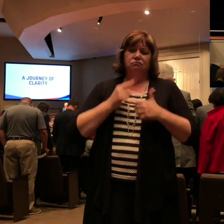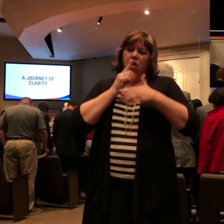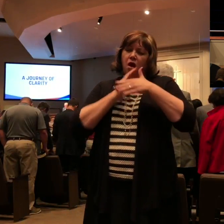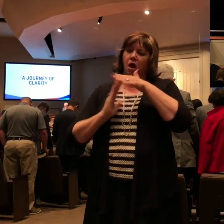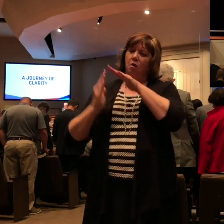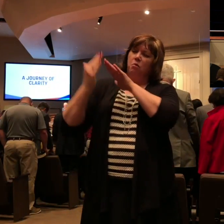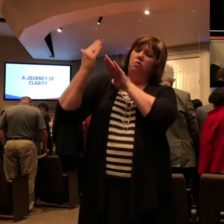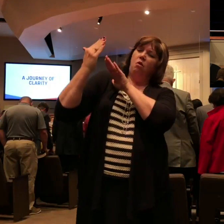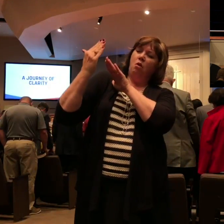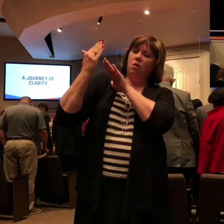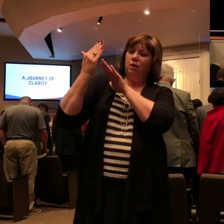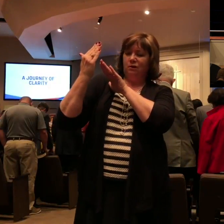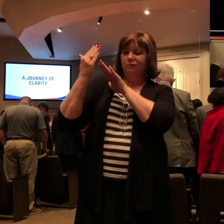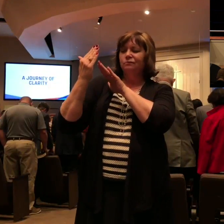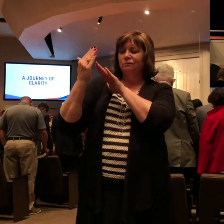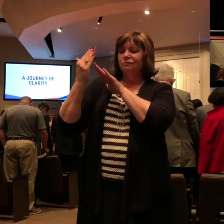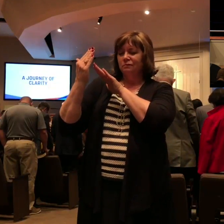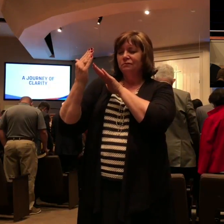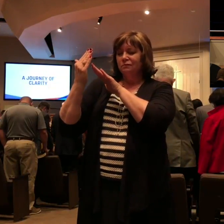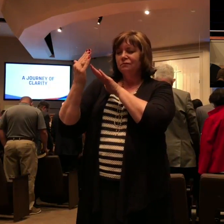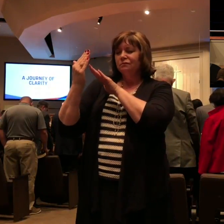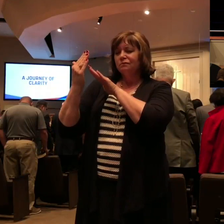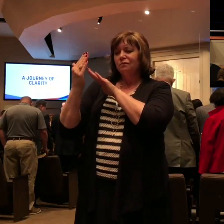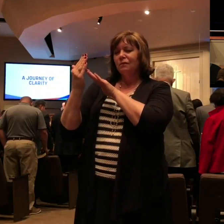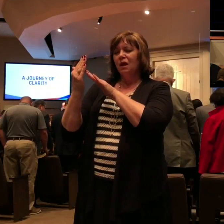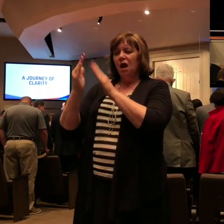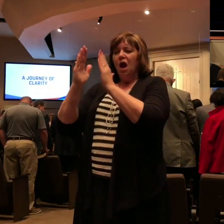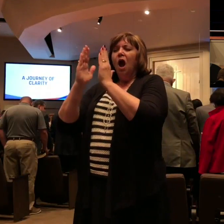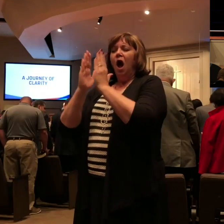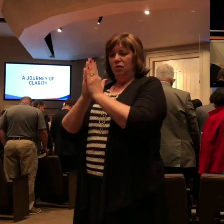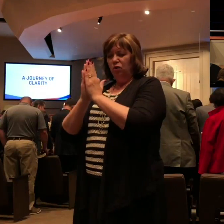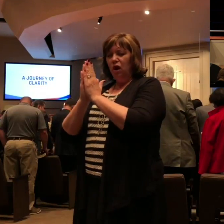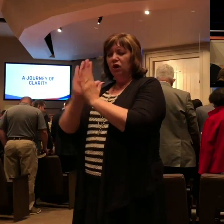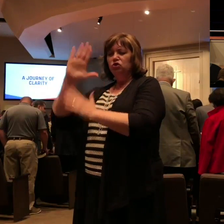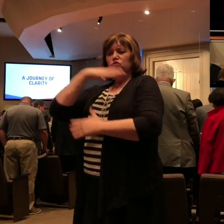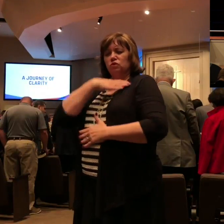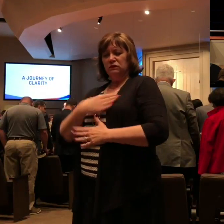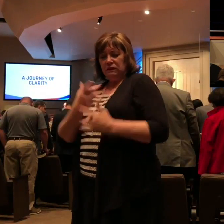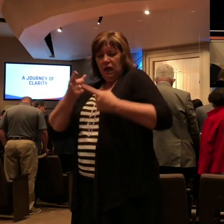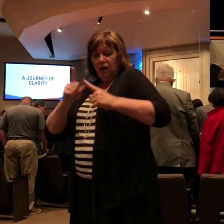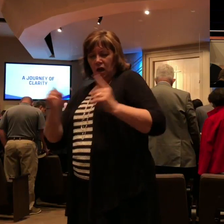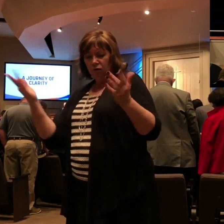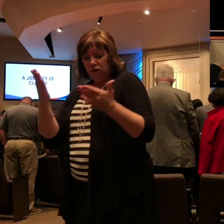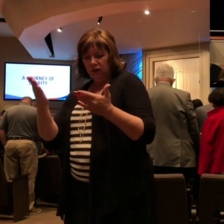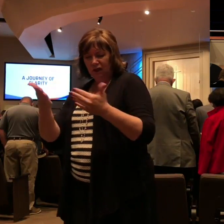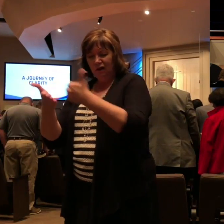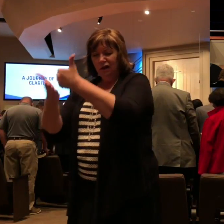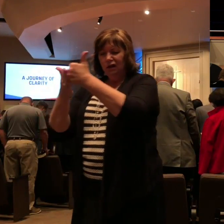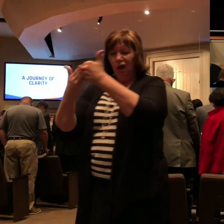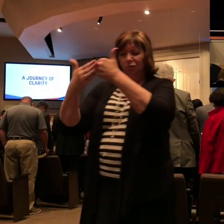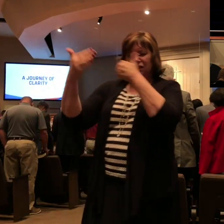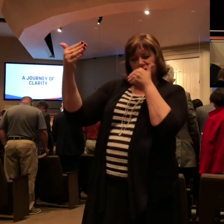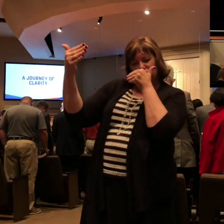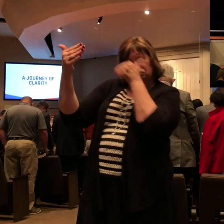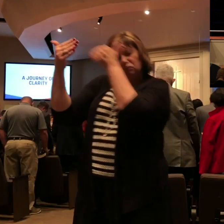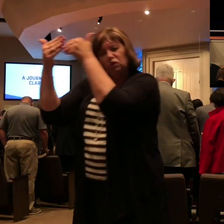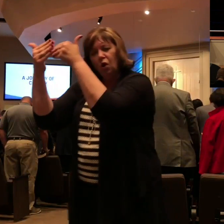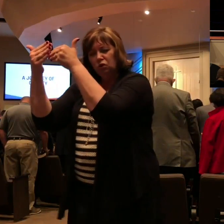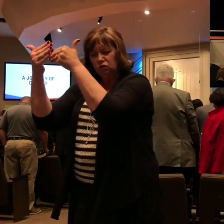And we pray that tonight your work would accomplish something in us that would draw us closer to you, and that would help us to live the life that you've